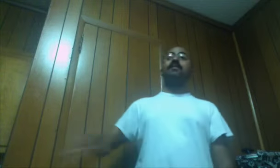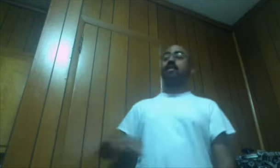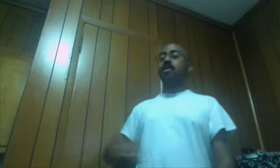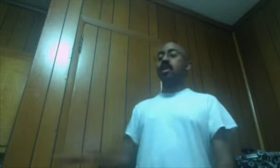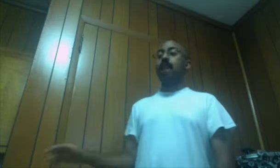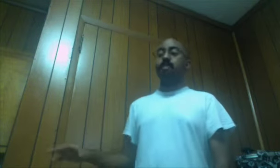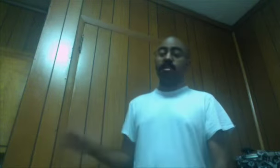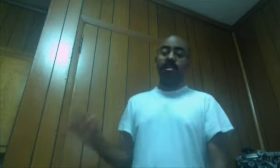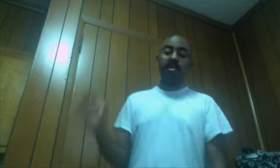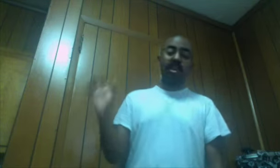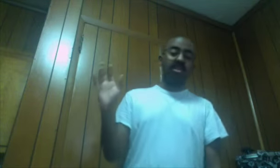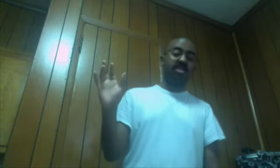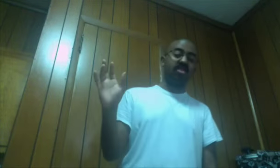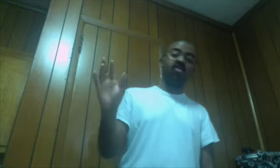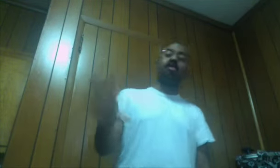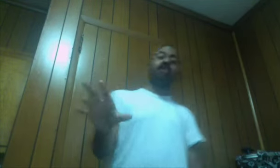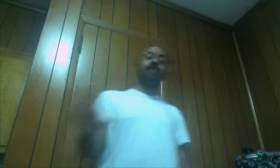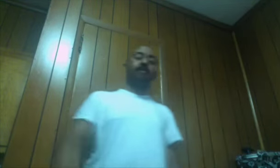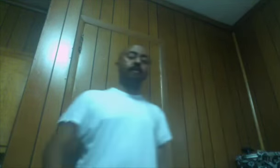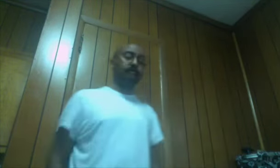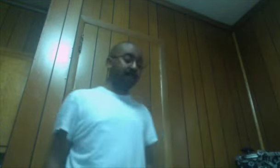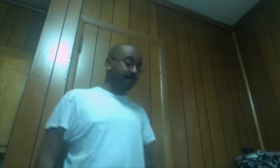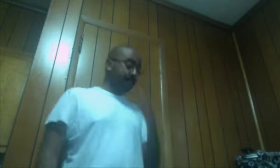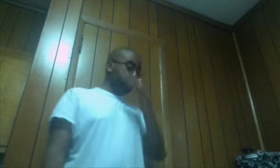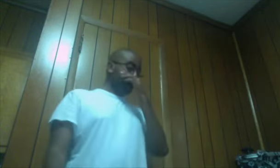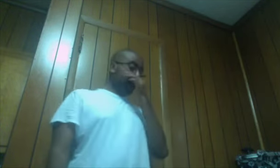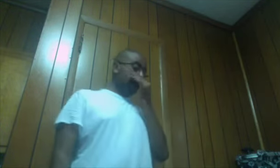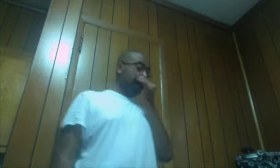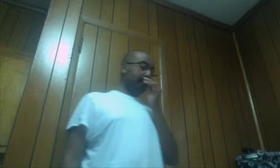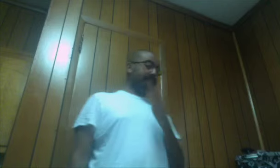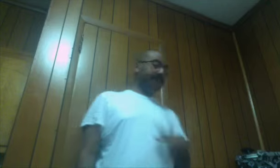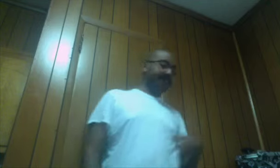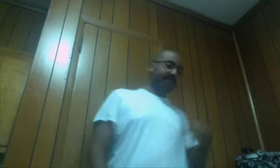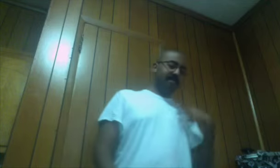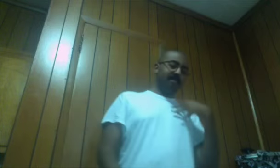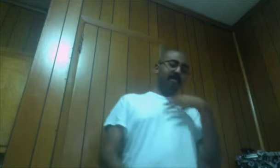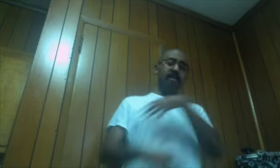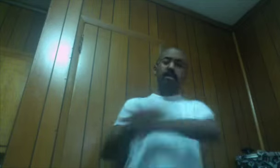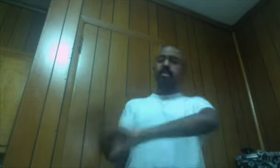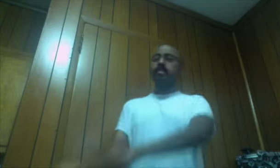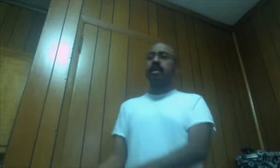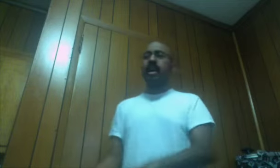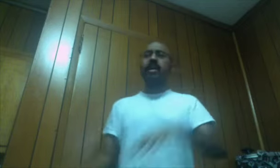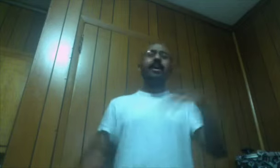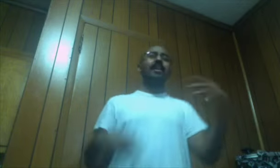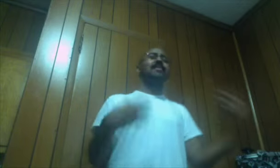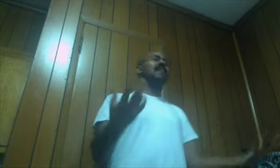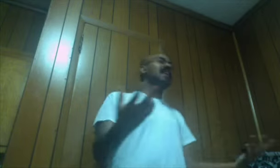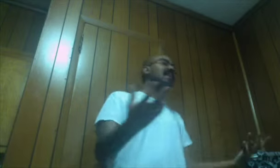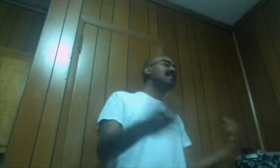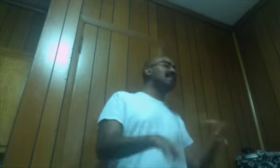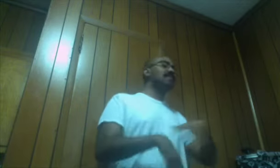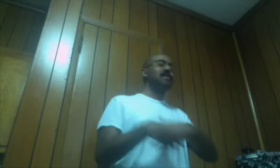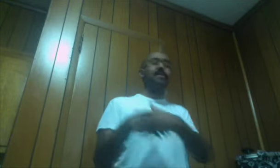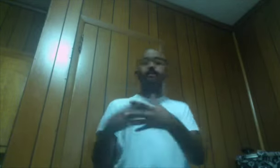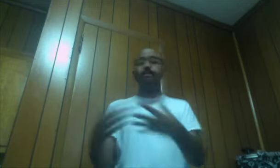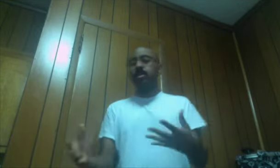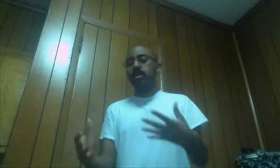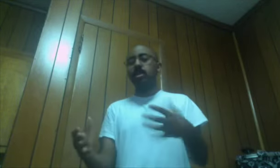Of the Chapter Is Extraordinary For me Um It goes Through that At the End They pull Some Bullshit Where